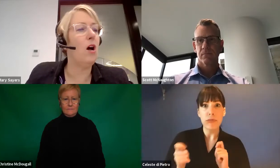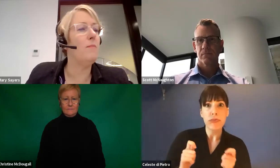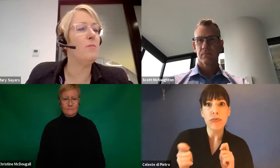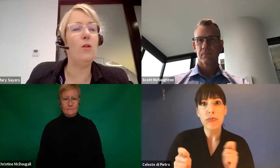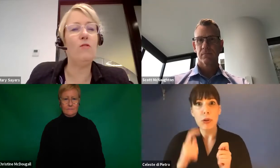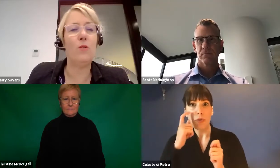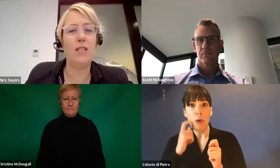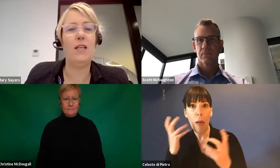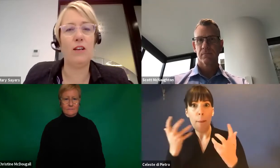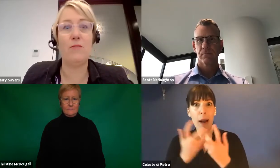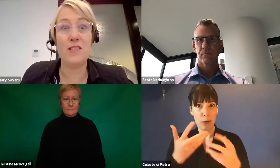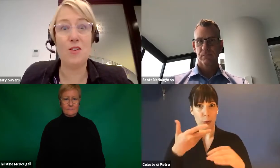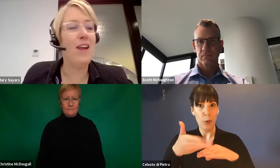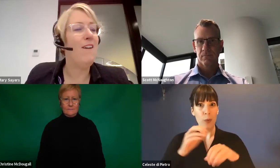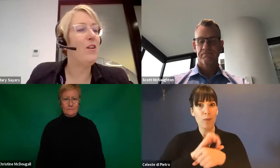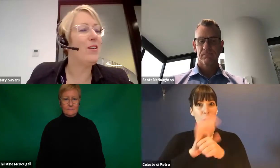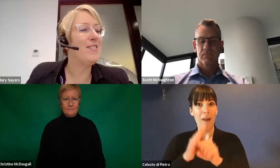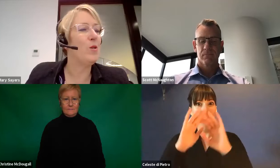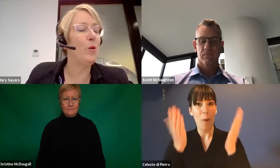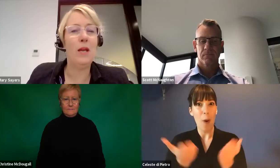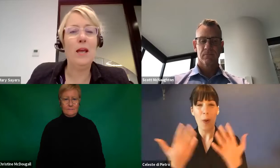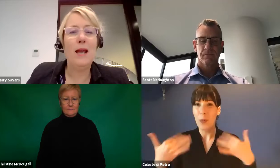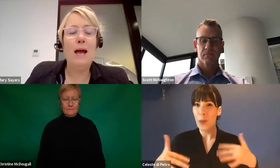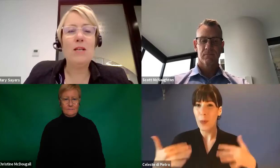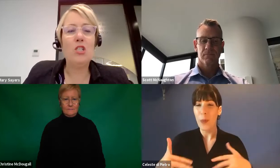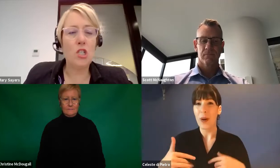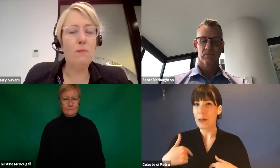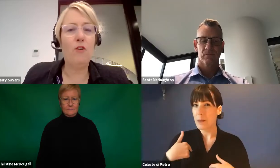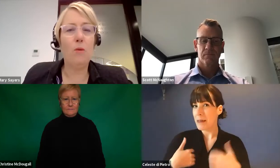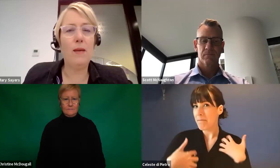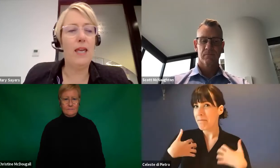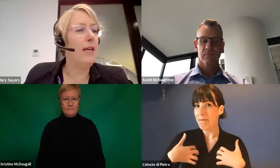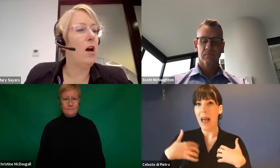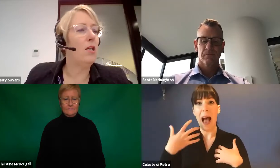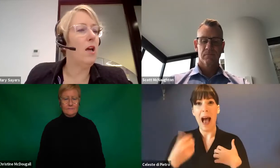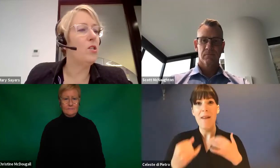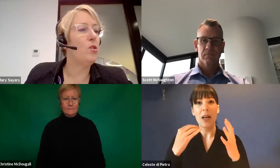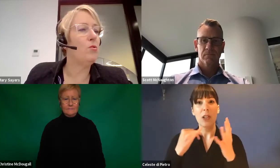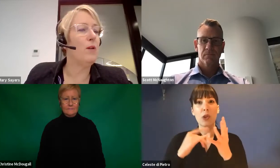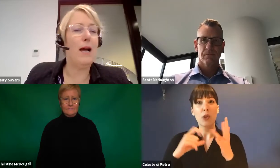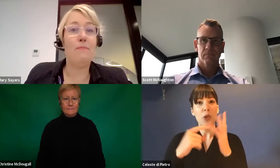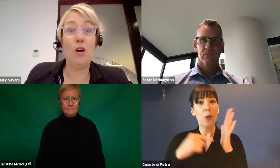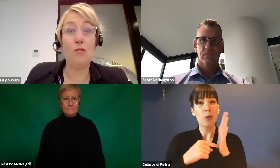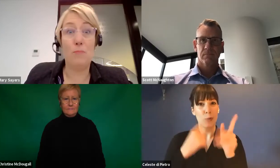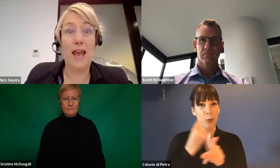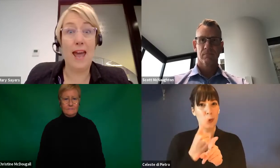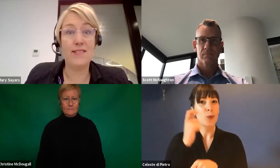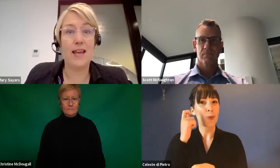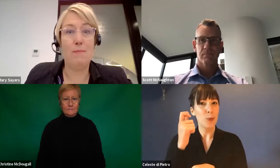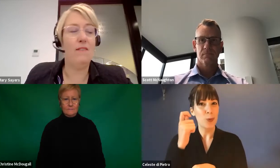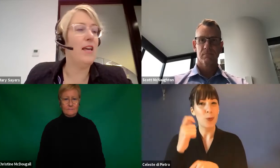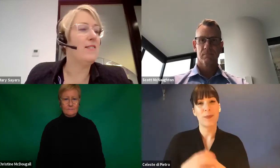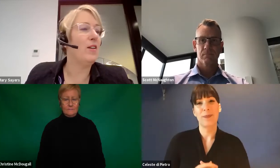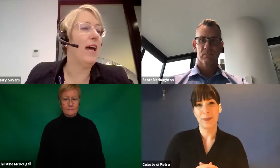times and we look forward to hearing from Scott very soon. But just before we begin, I'd like to go through a bit of